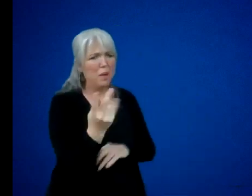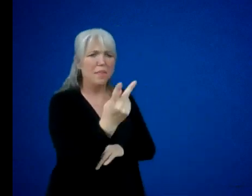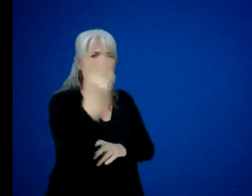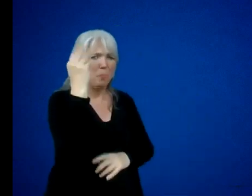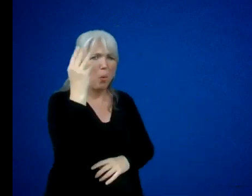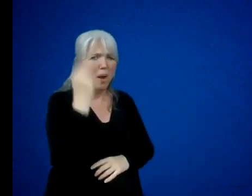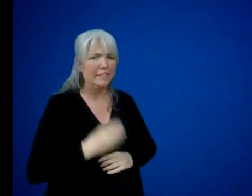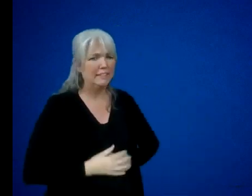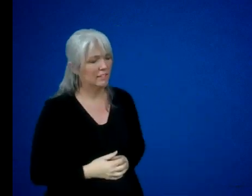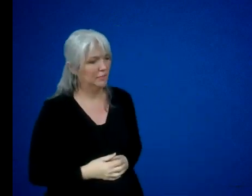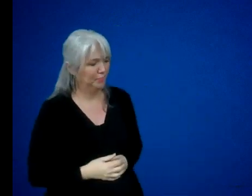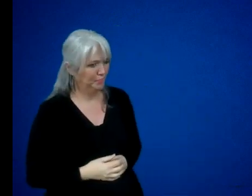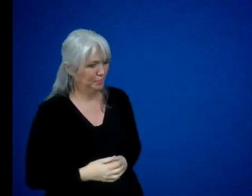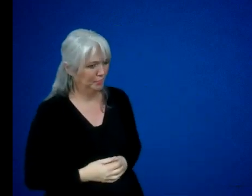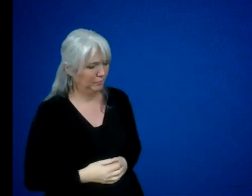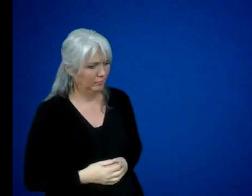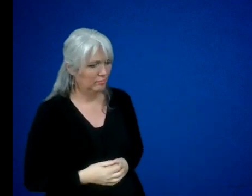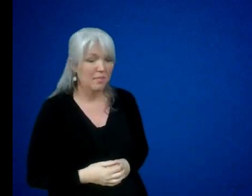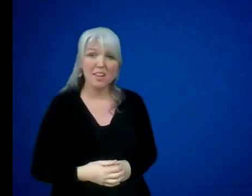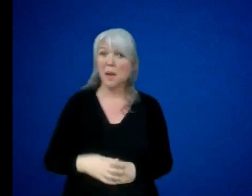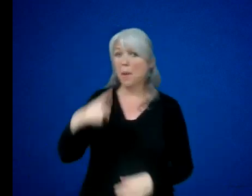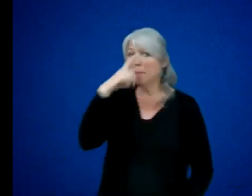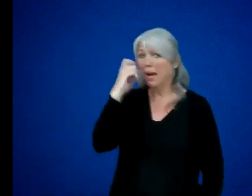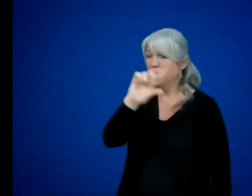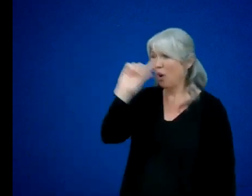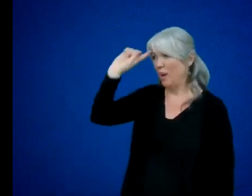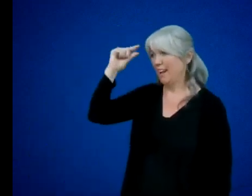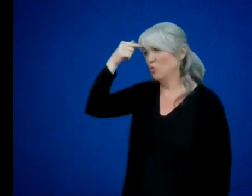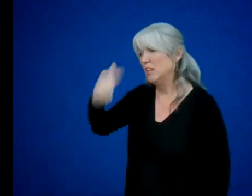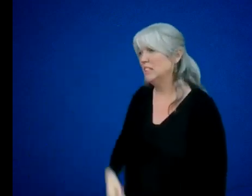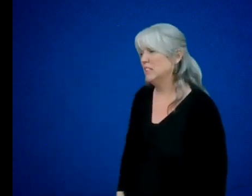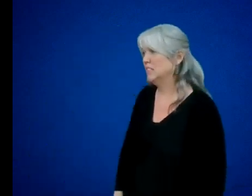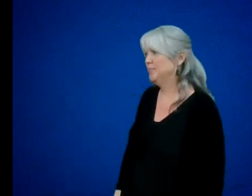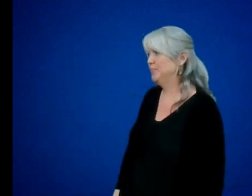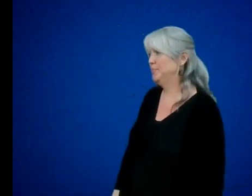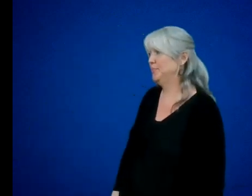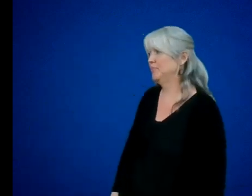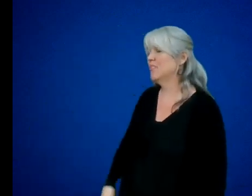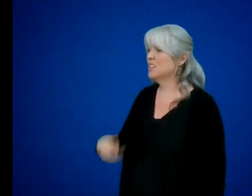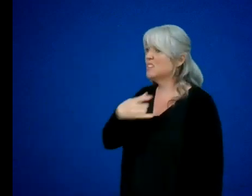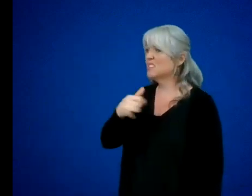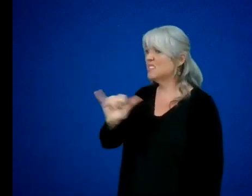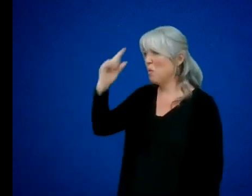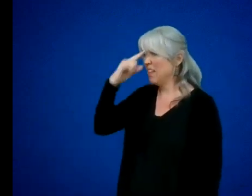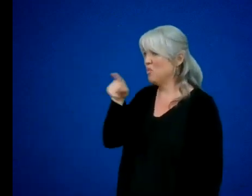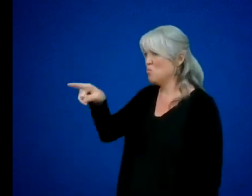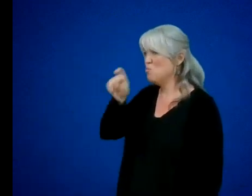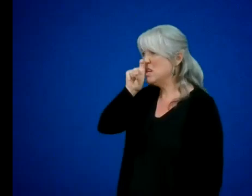Gloria asked me. Because they're ignorant, I told her. They still think you're a witch. It